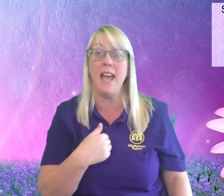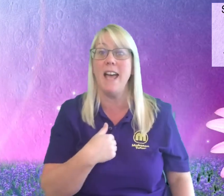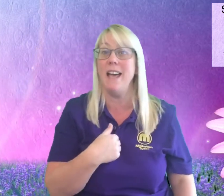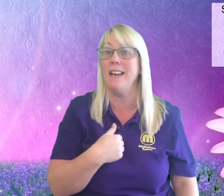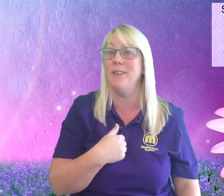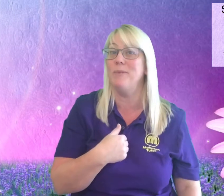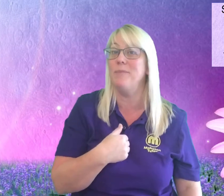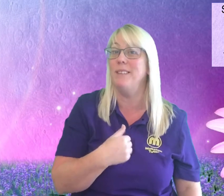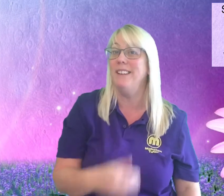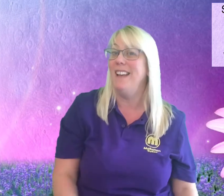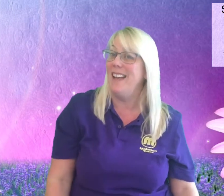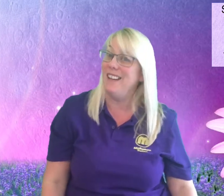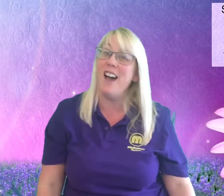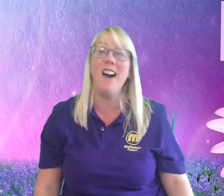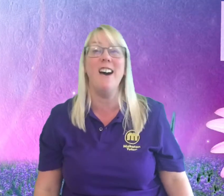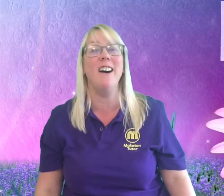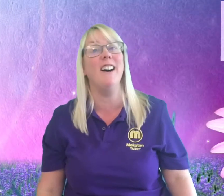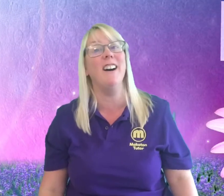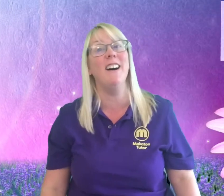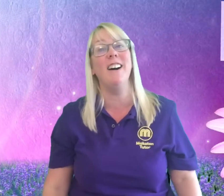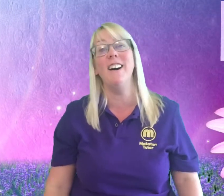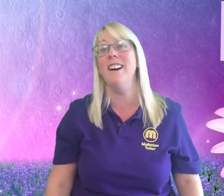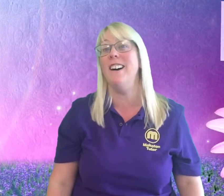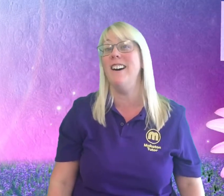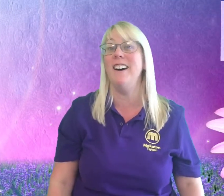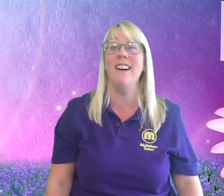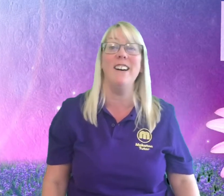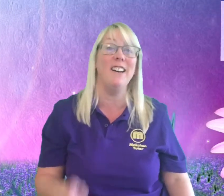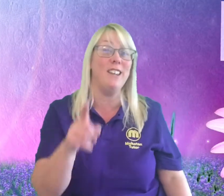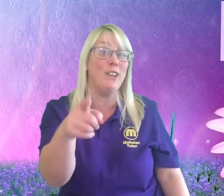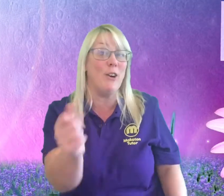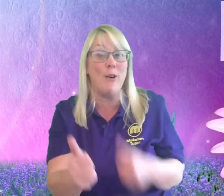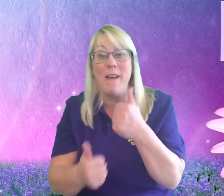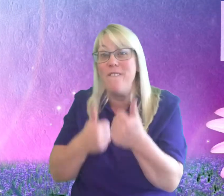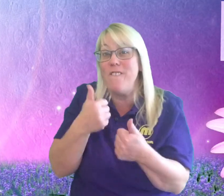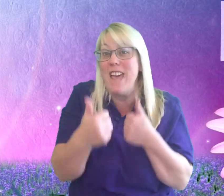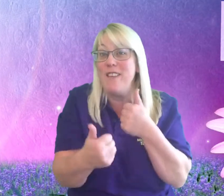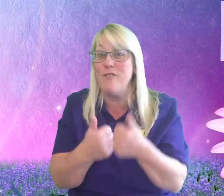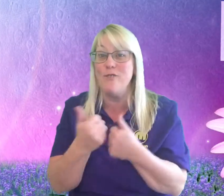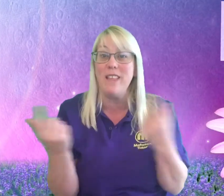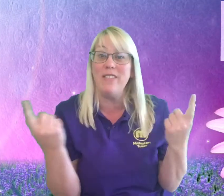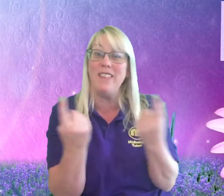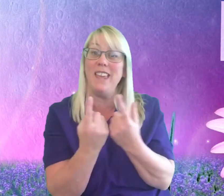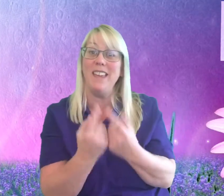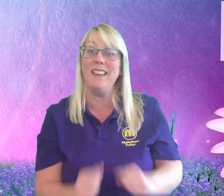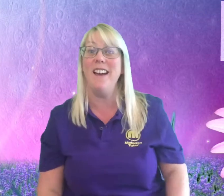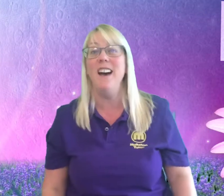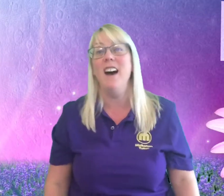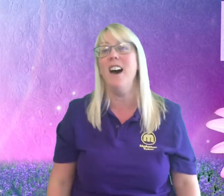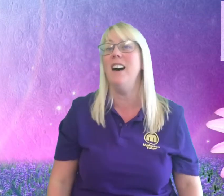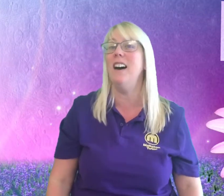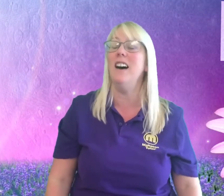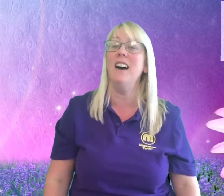am And I, you're my favorite thing Oh,